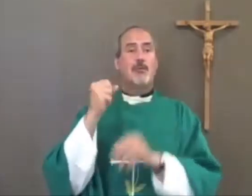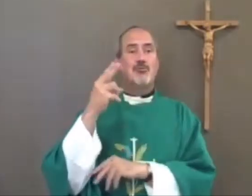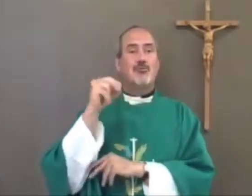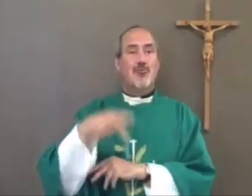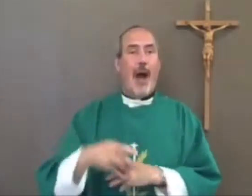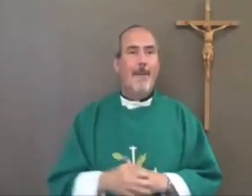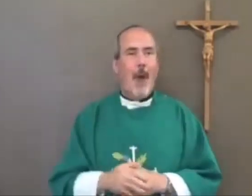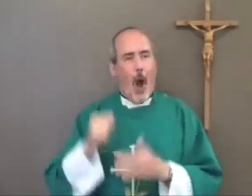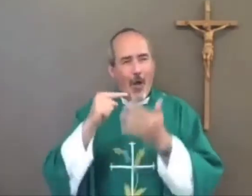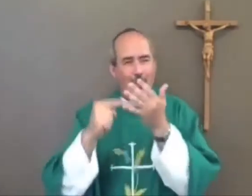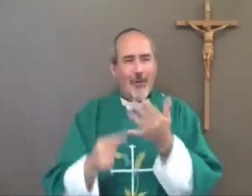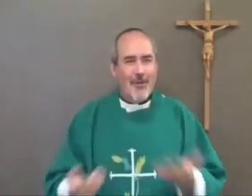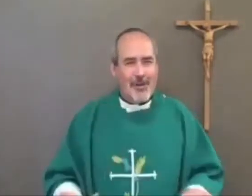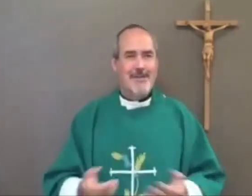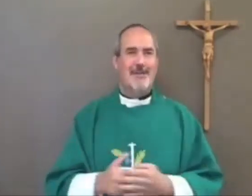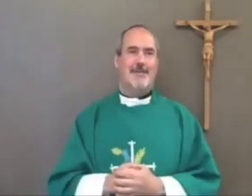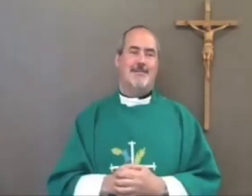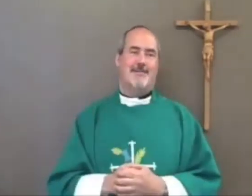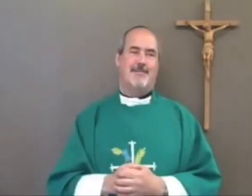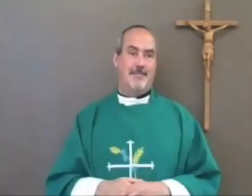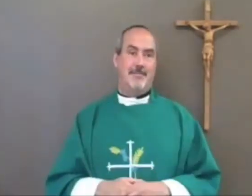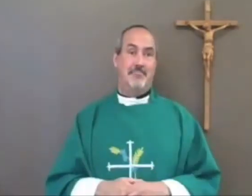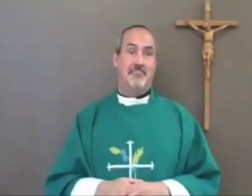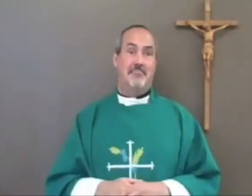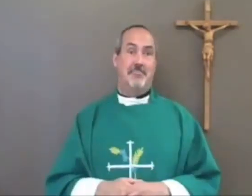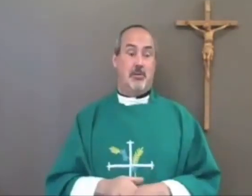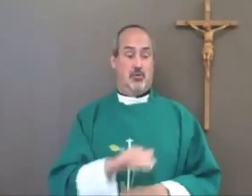people. Even somebody working in an auto repair shop.